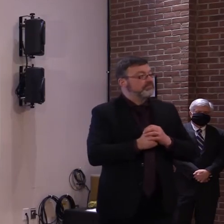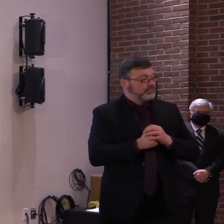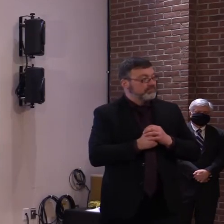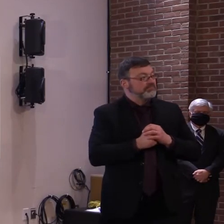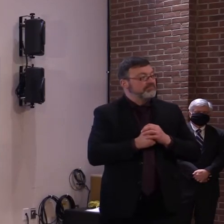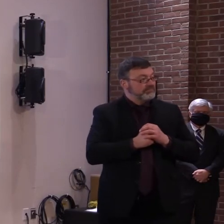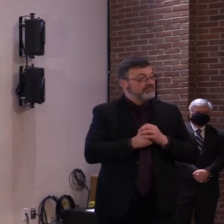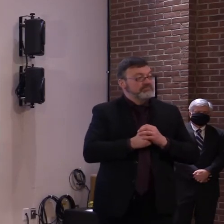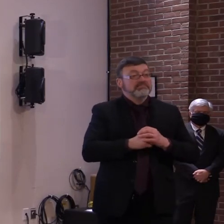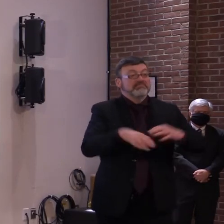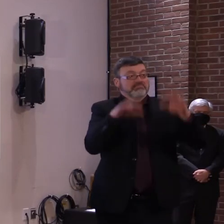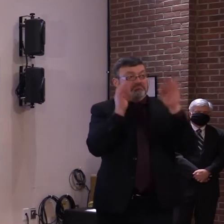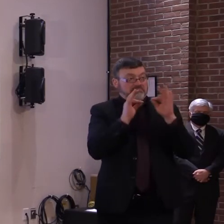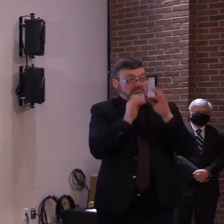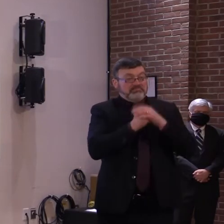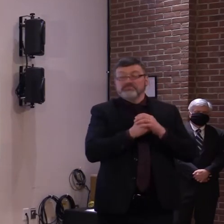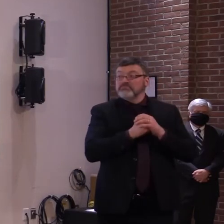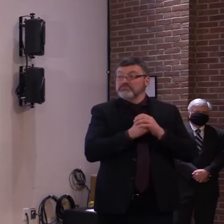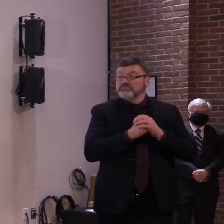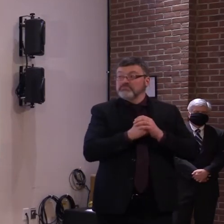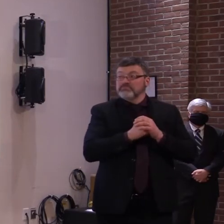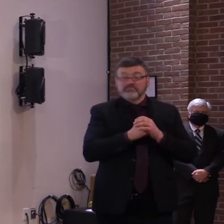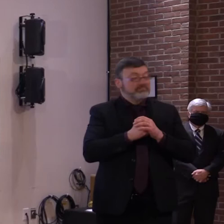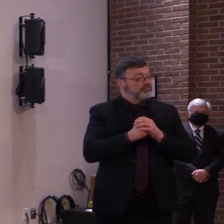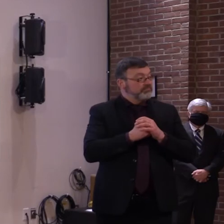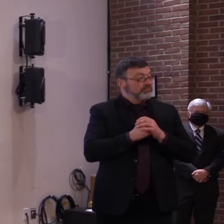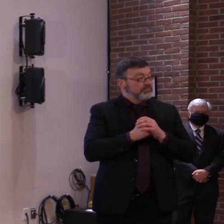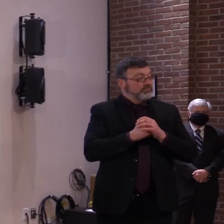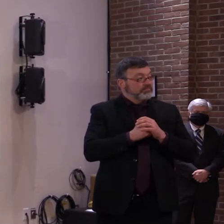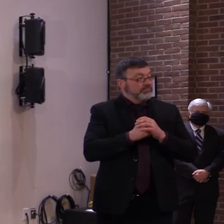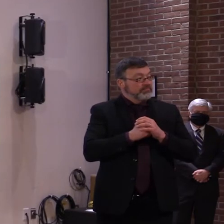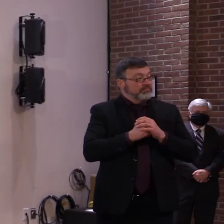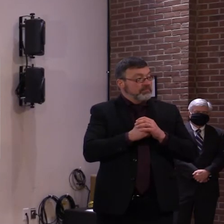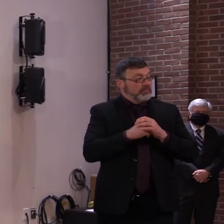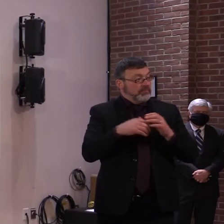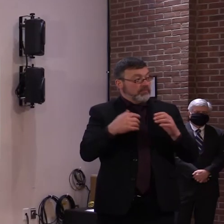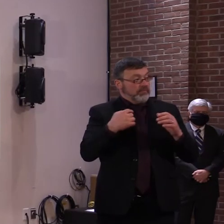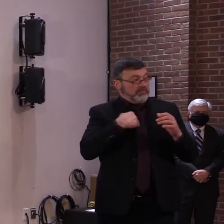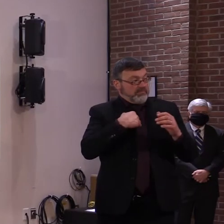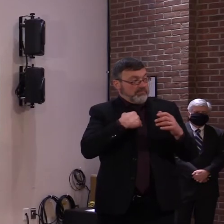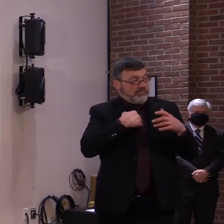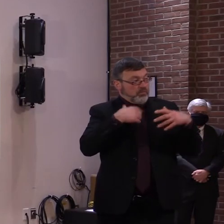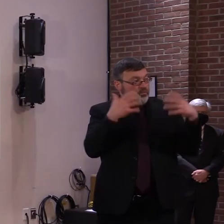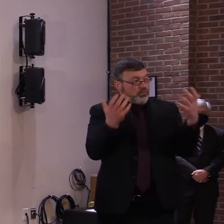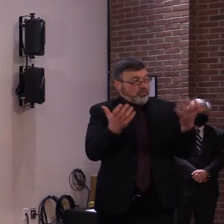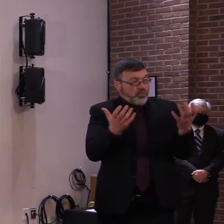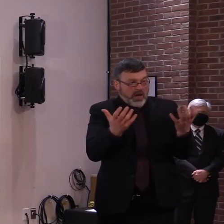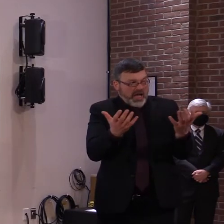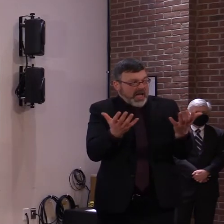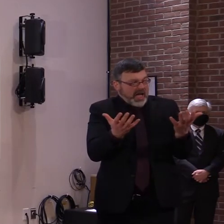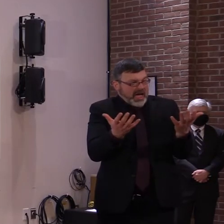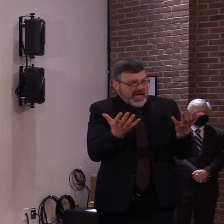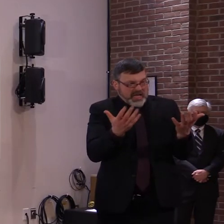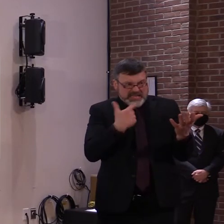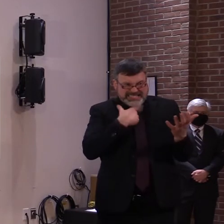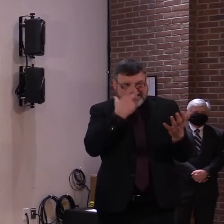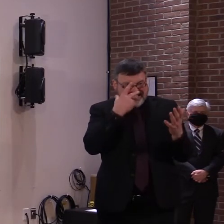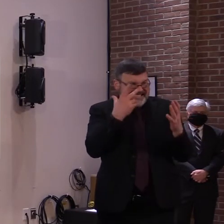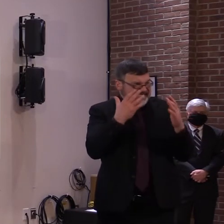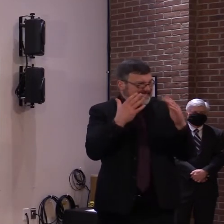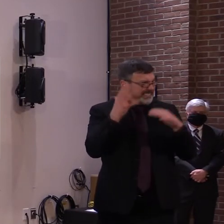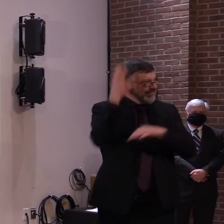So by far, the largest outbreak that's going on at this point in time, which now stands at 115